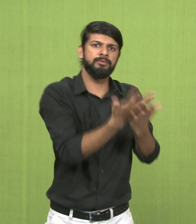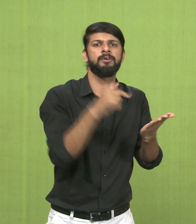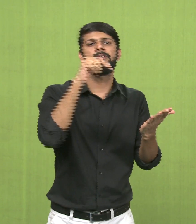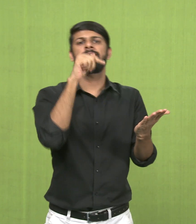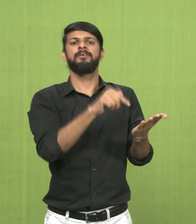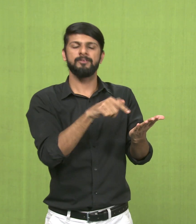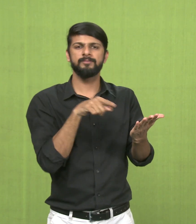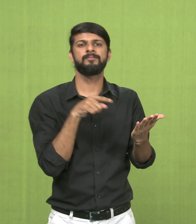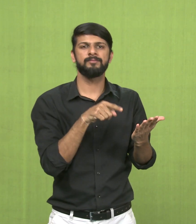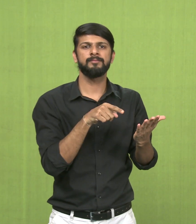represent or what the message is.